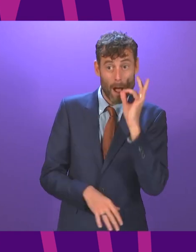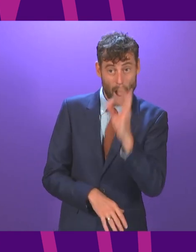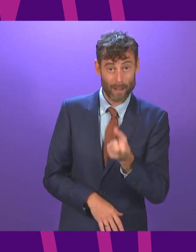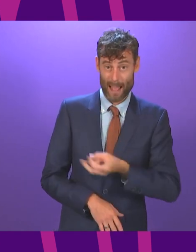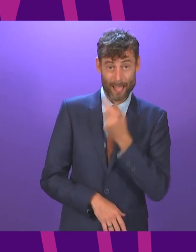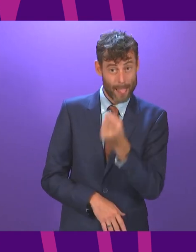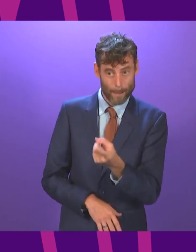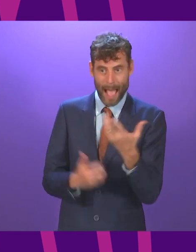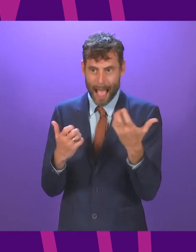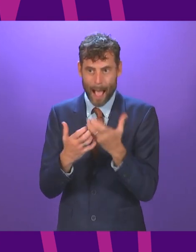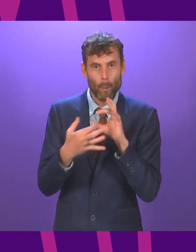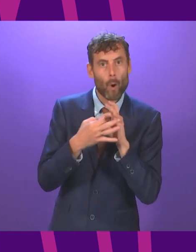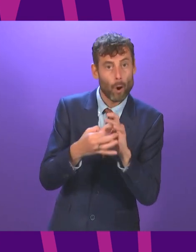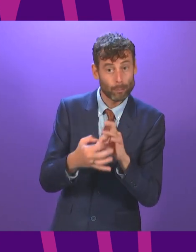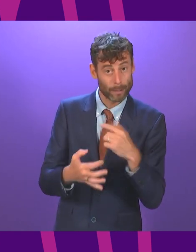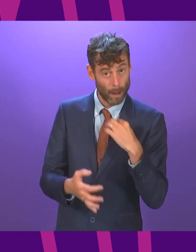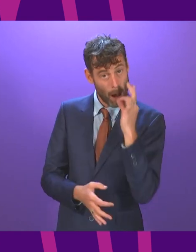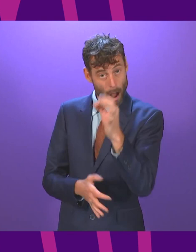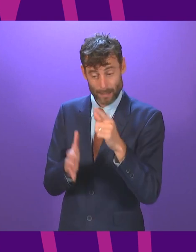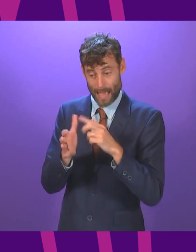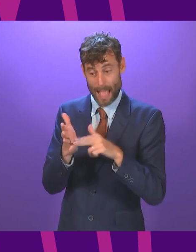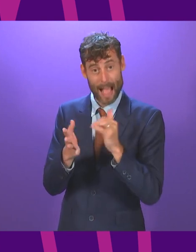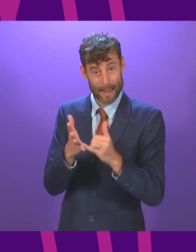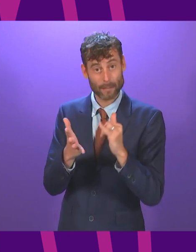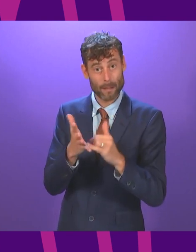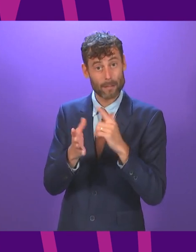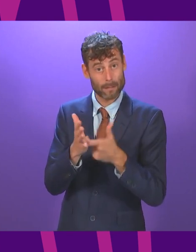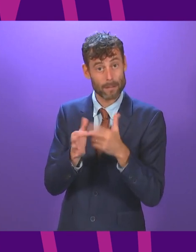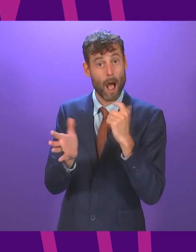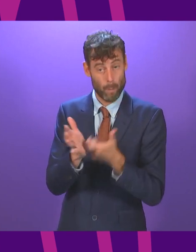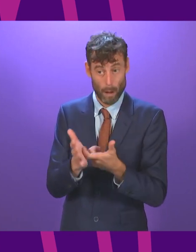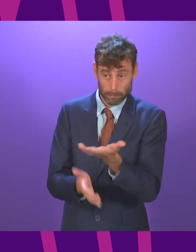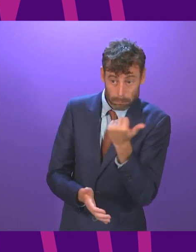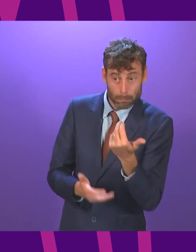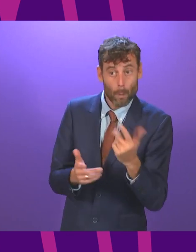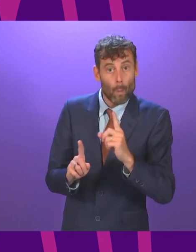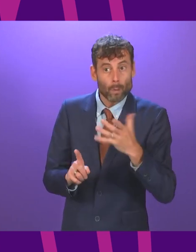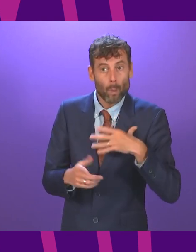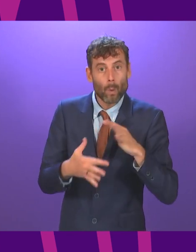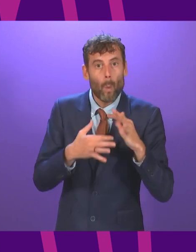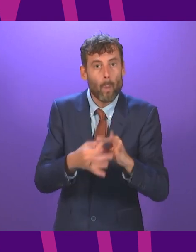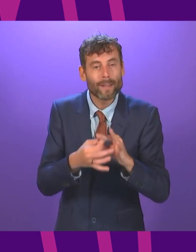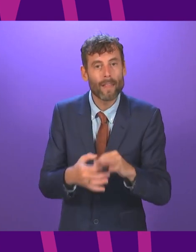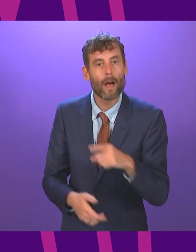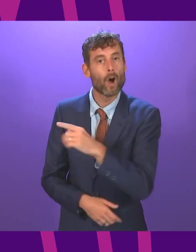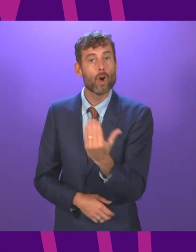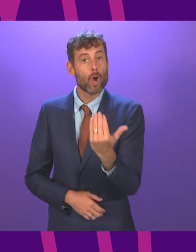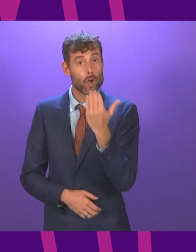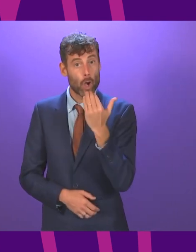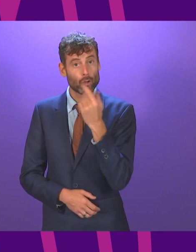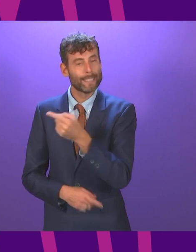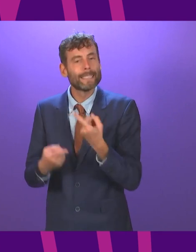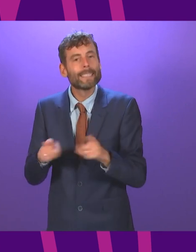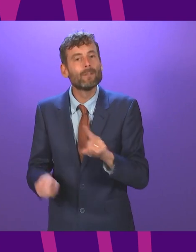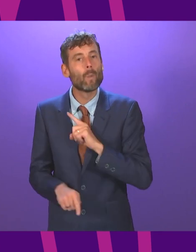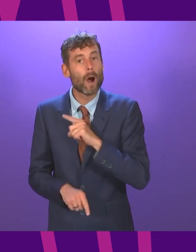the Scottish Greens took that seriously, went away and thought about it, and came back and tried to work towards an agreement. So I say to Anas Sarwar now,